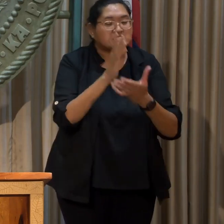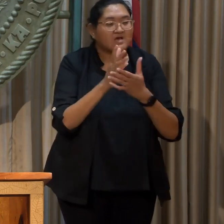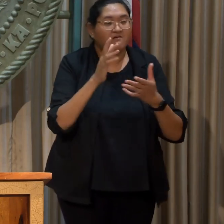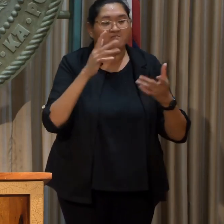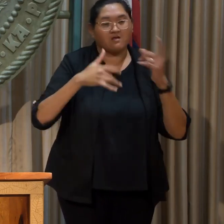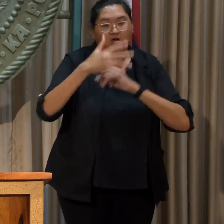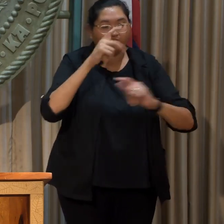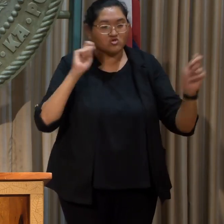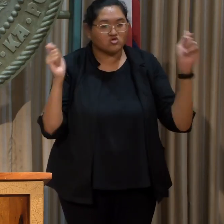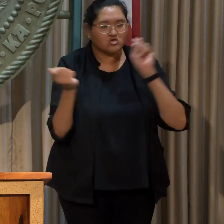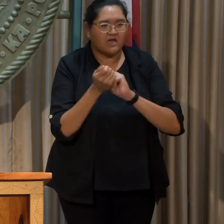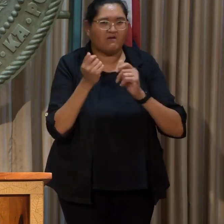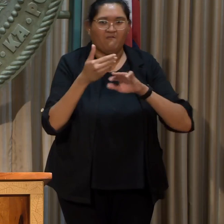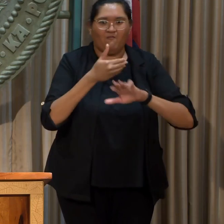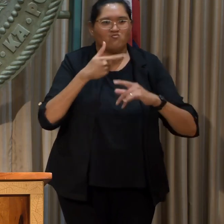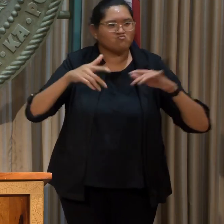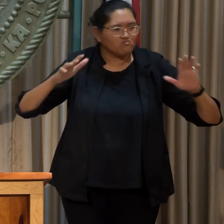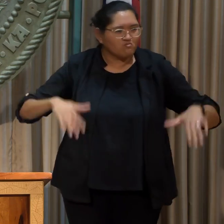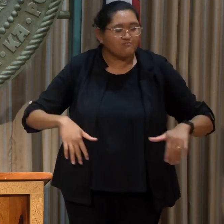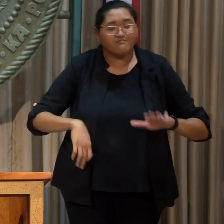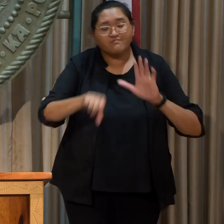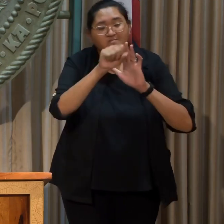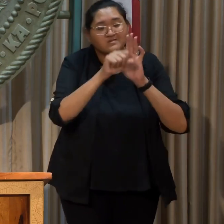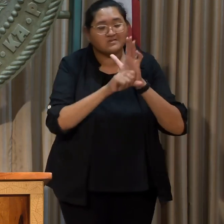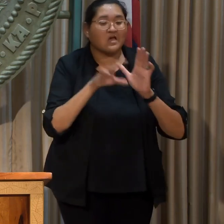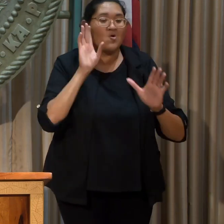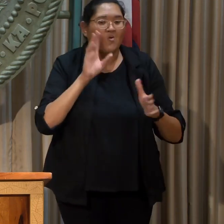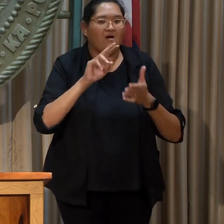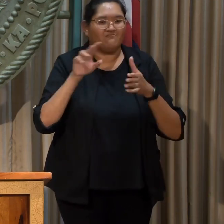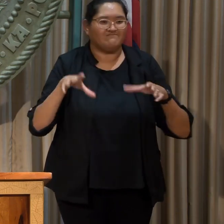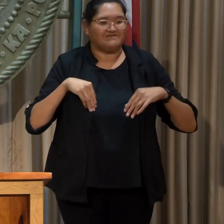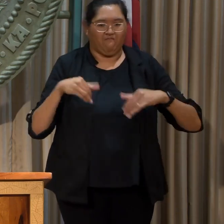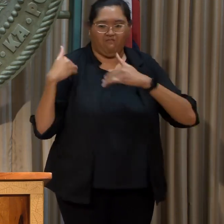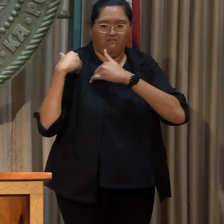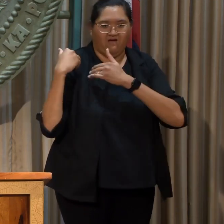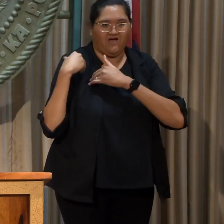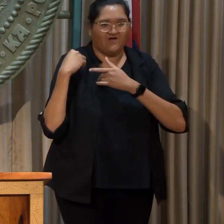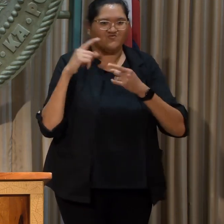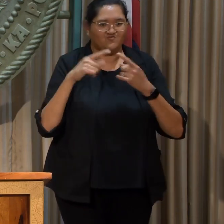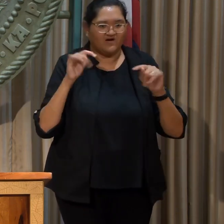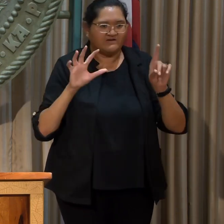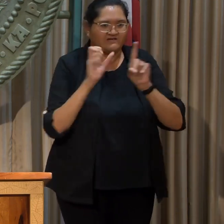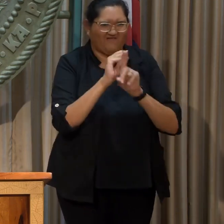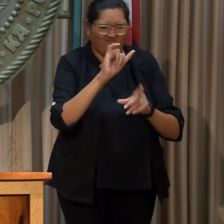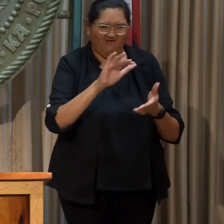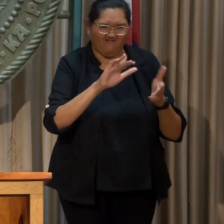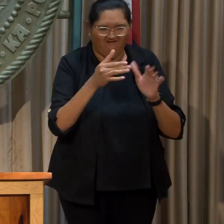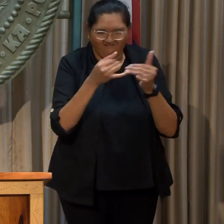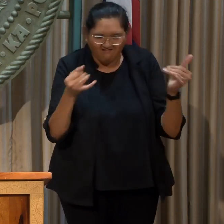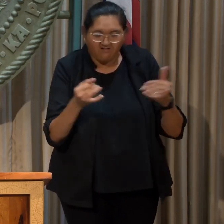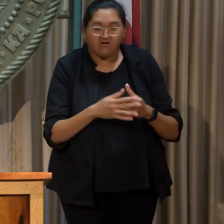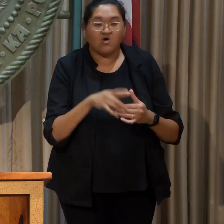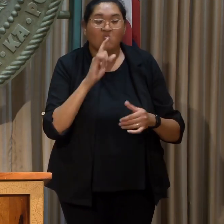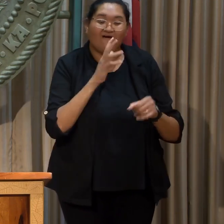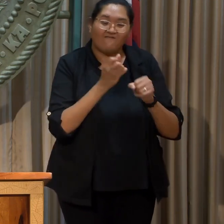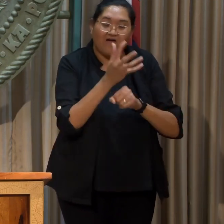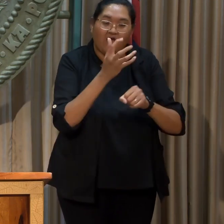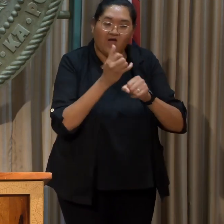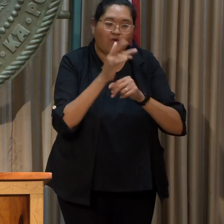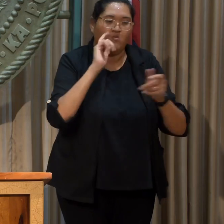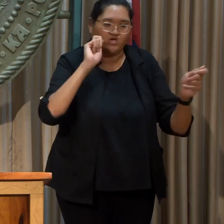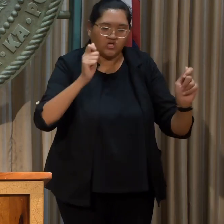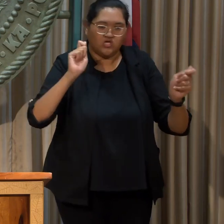before it is too late. The state will hold itself accountable to meeting this deadline by updating the plan every five years,